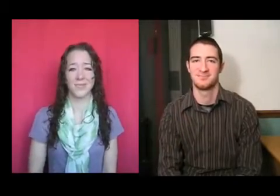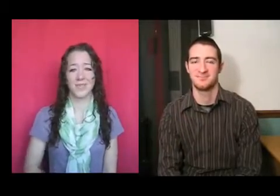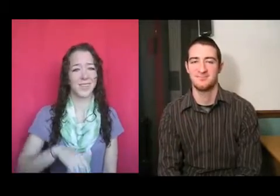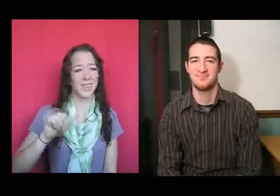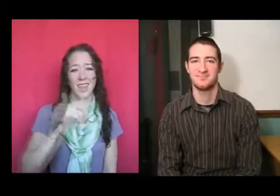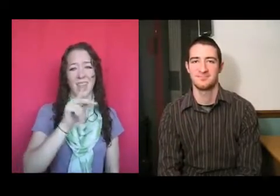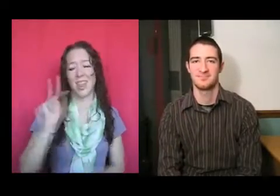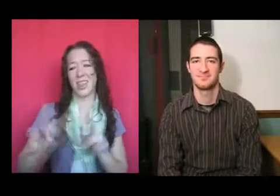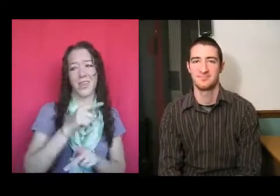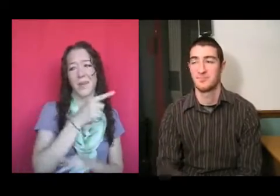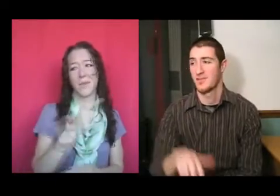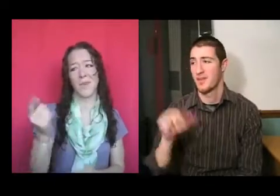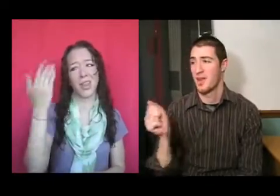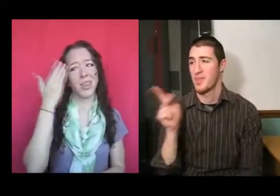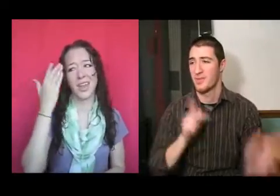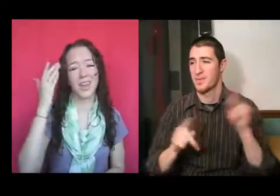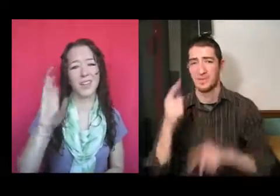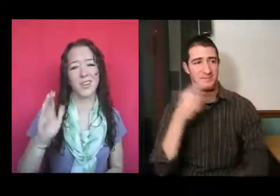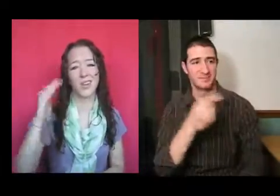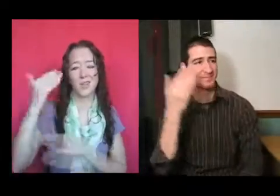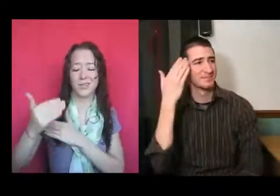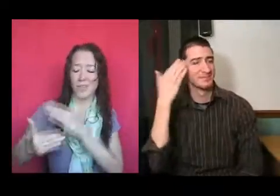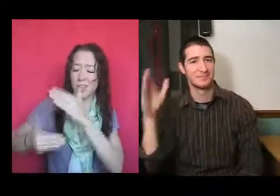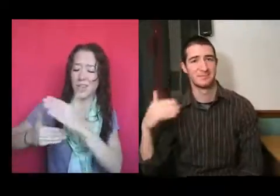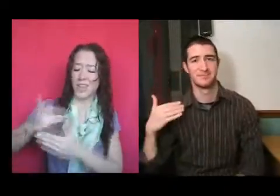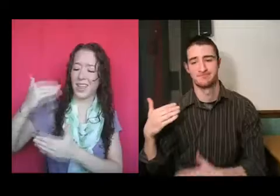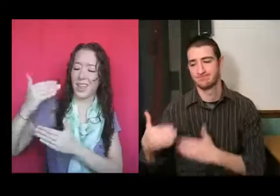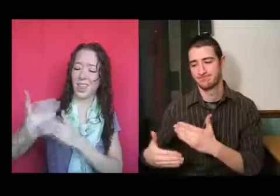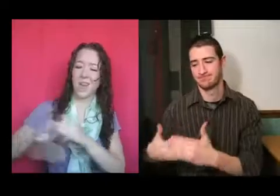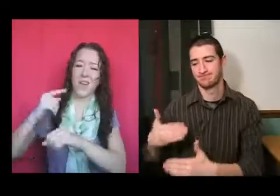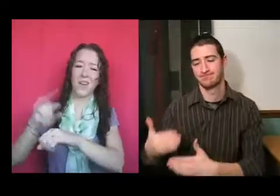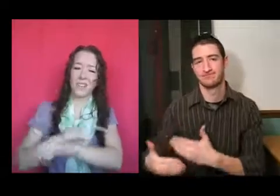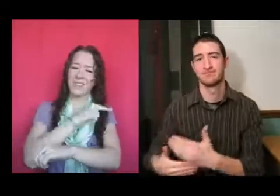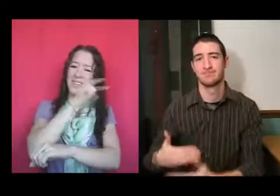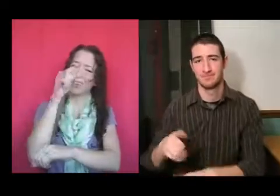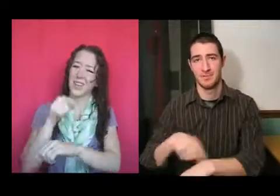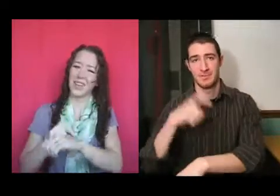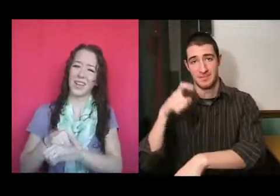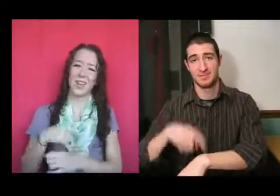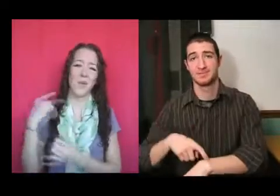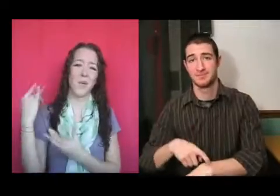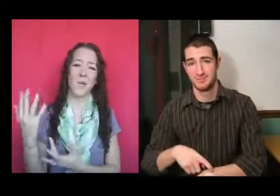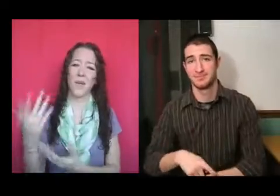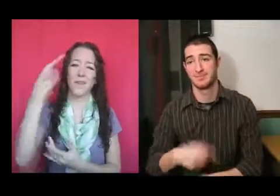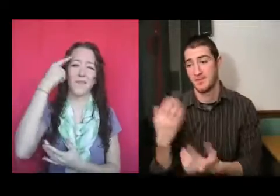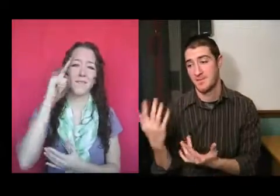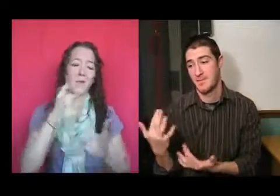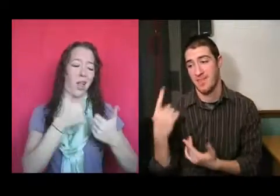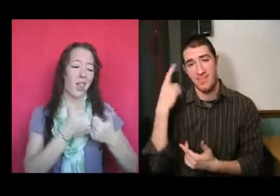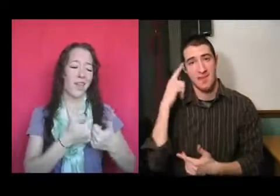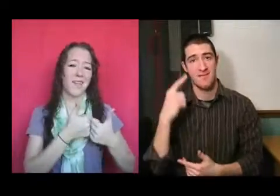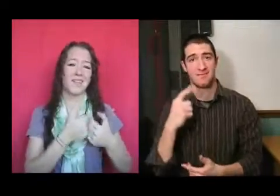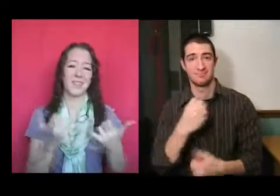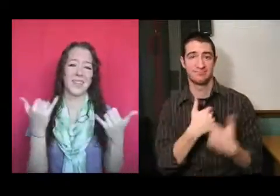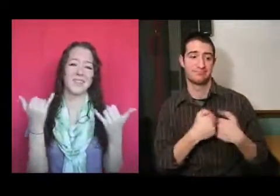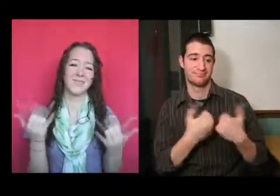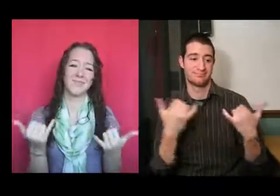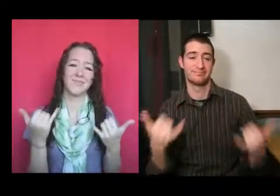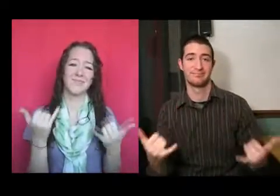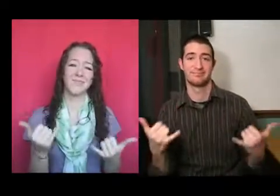They don't know how long it takes. Waiting for a love like this.